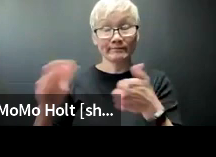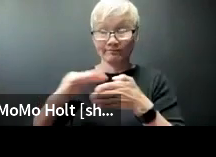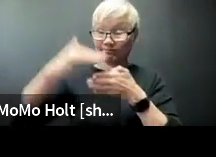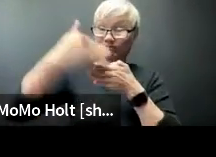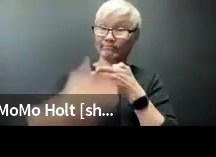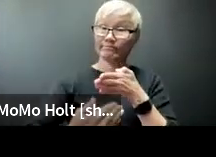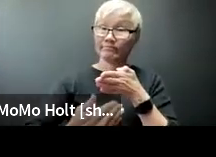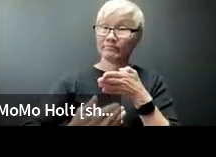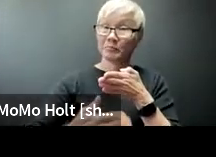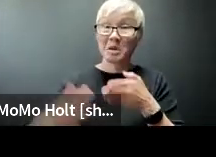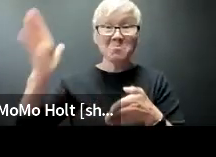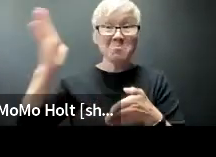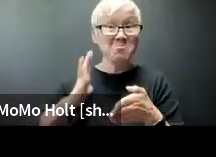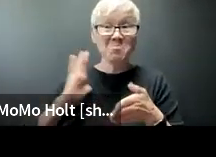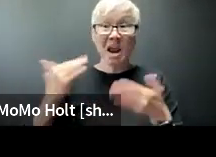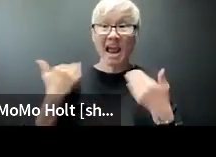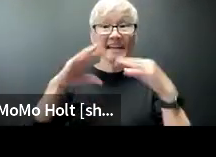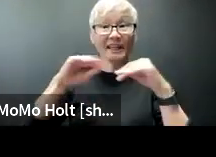right